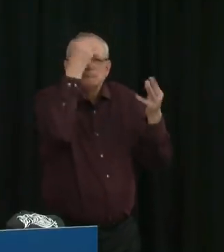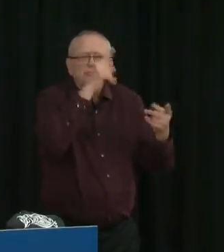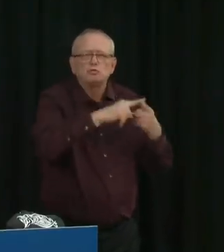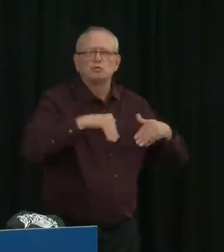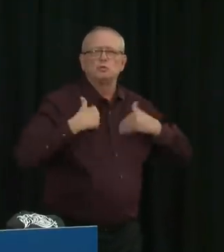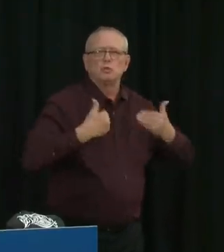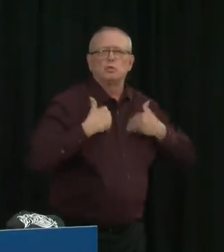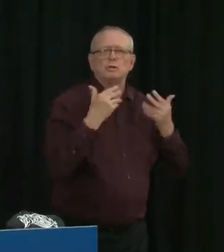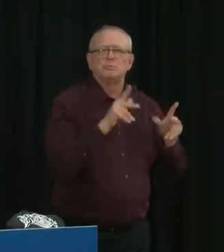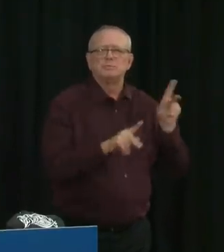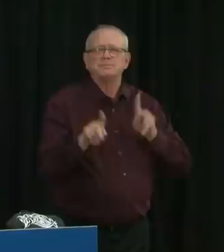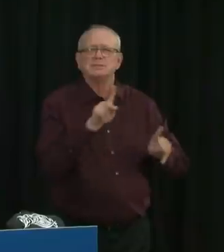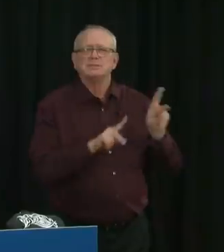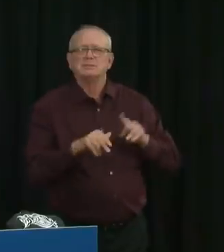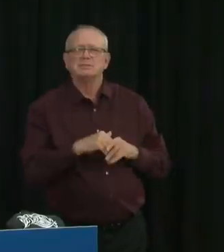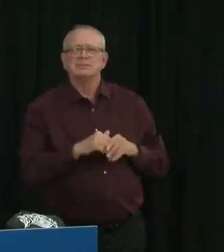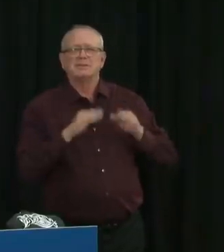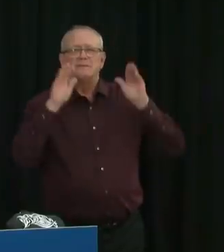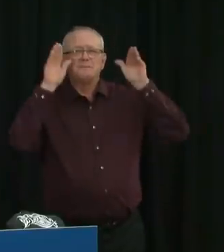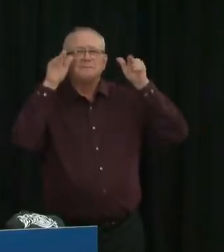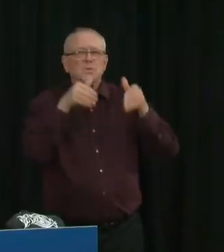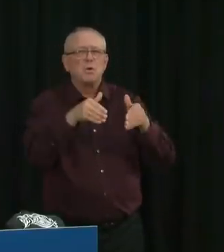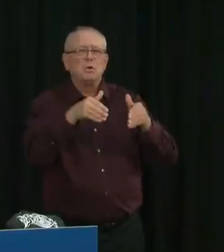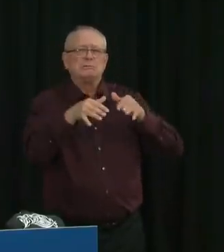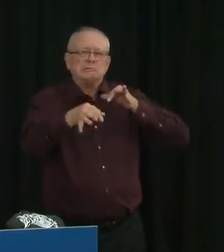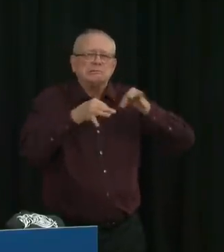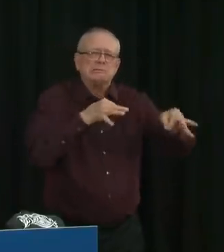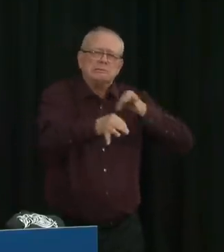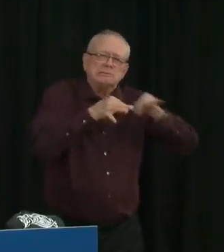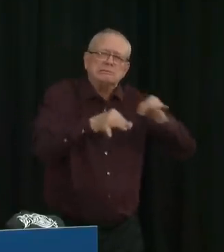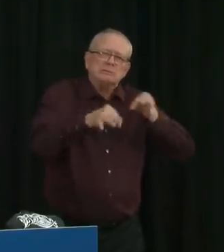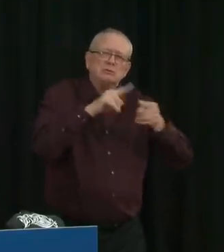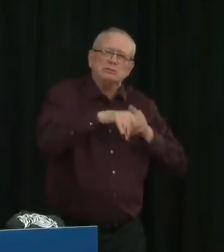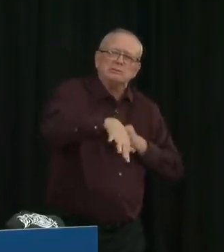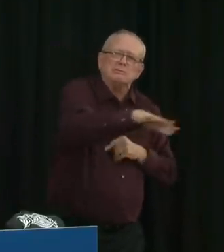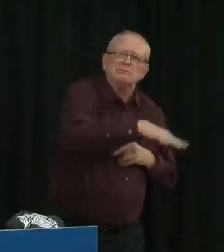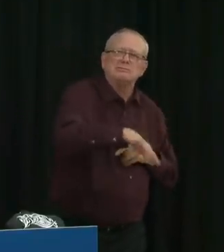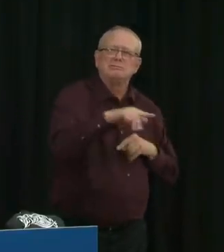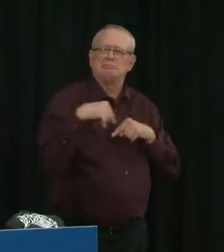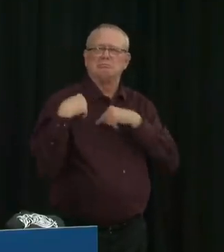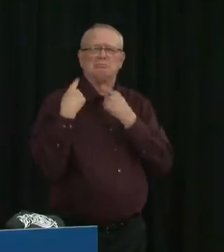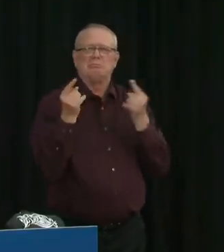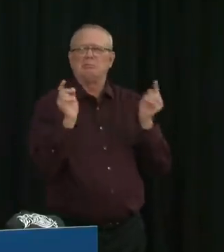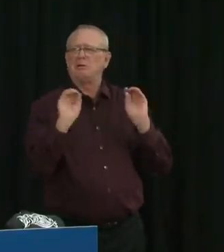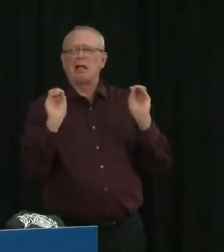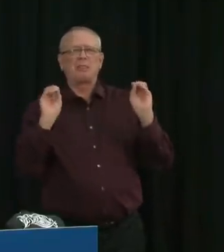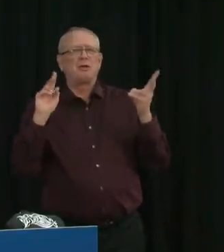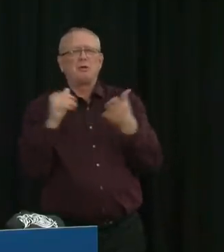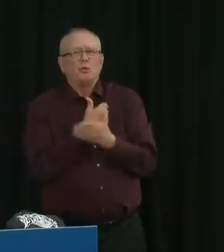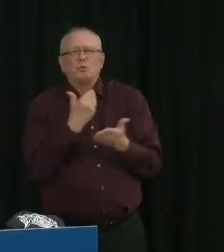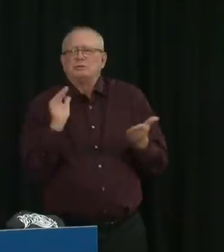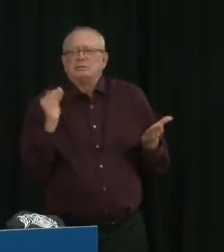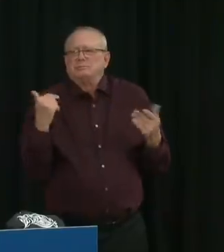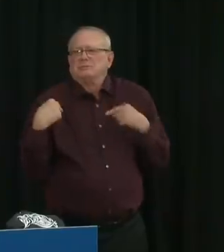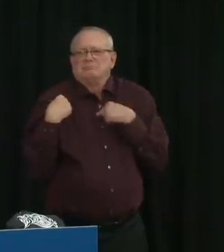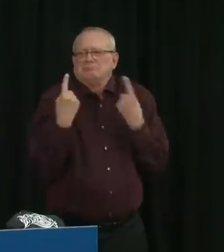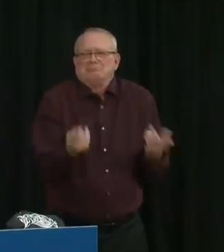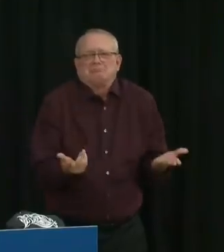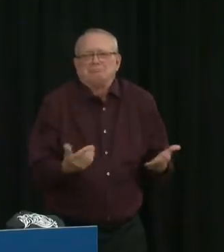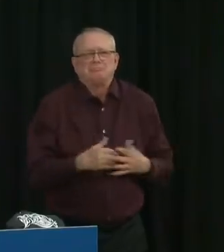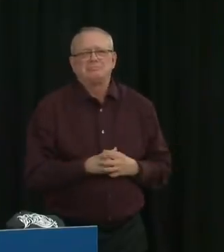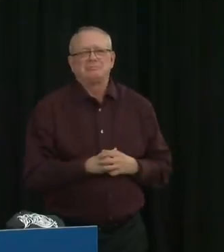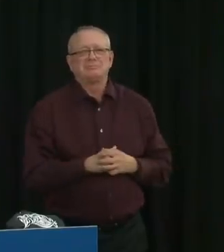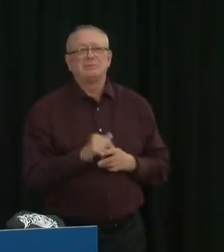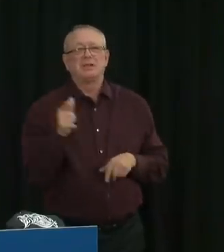particular age group? And if nothing has changed, why not? You know, we've been working with our communications teams